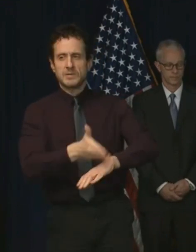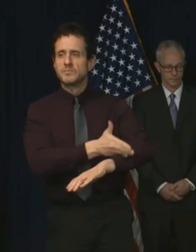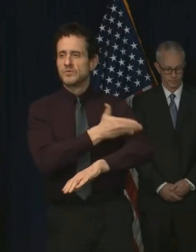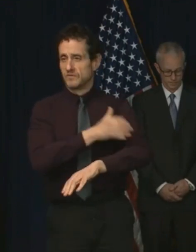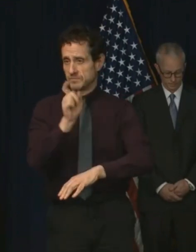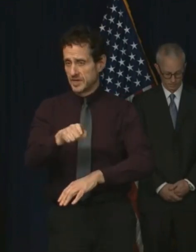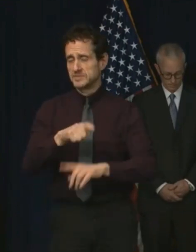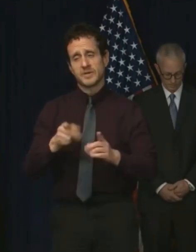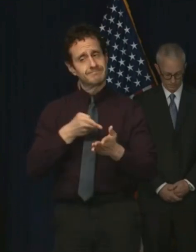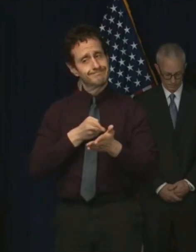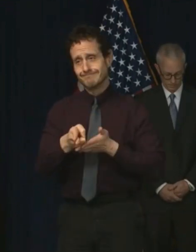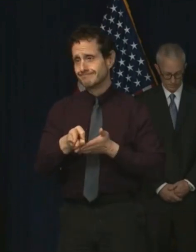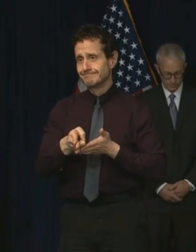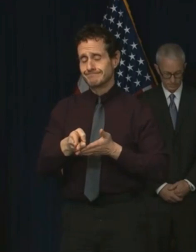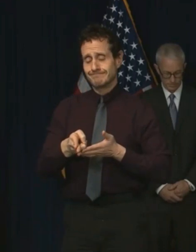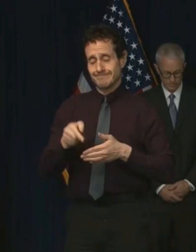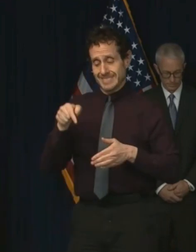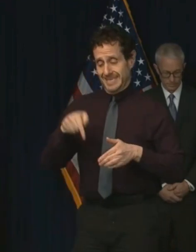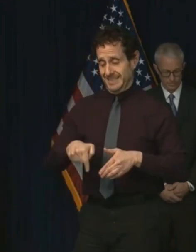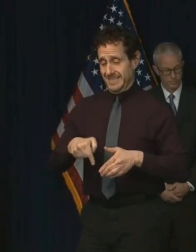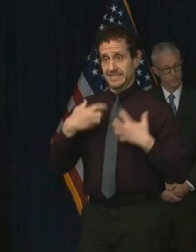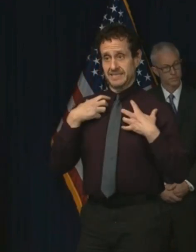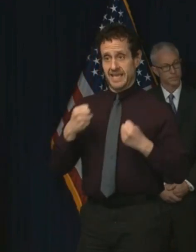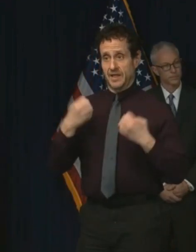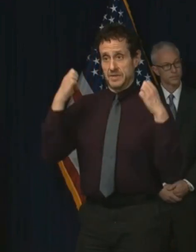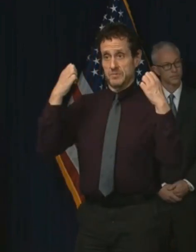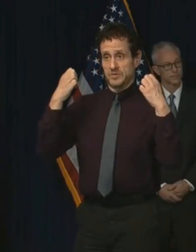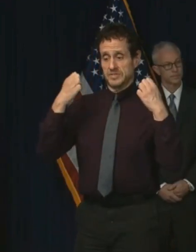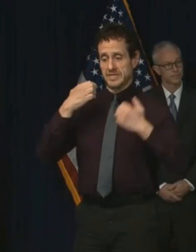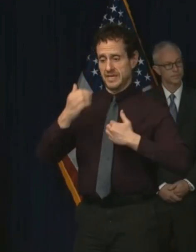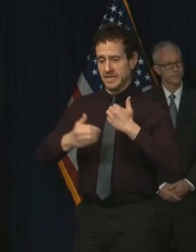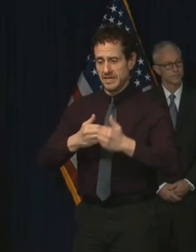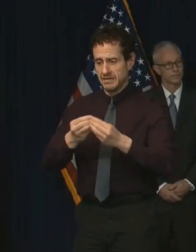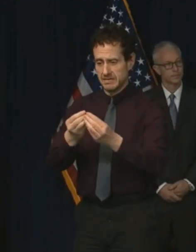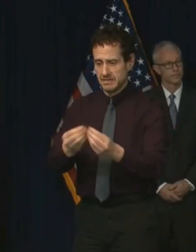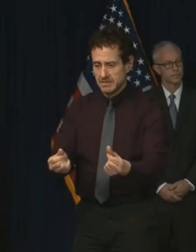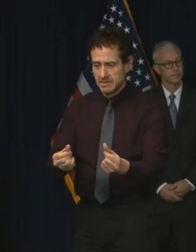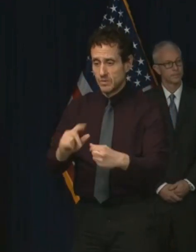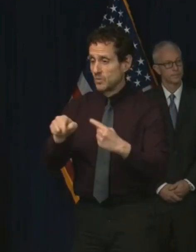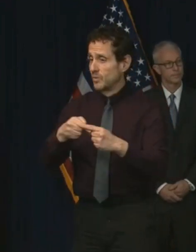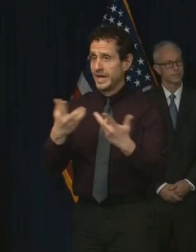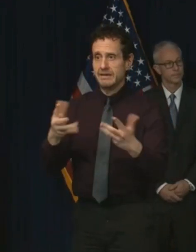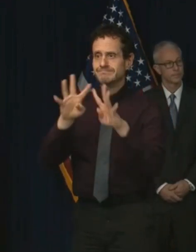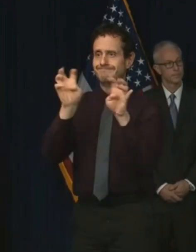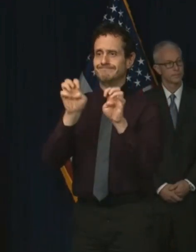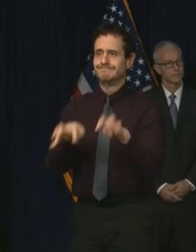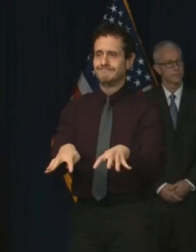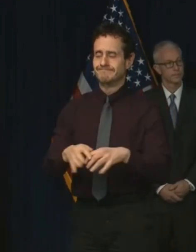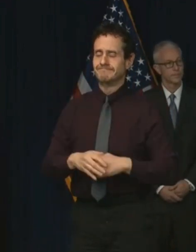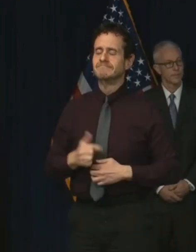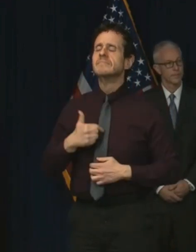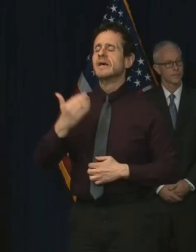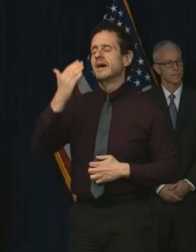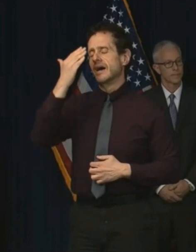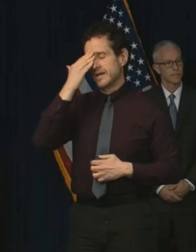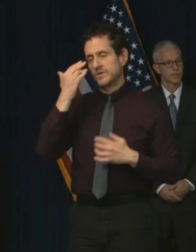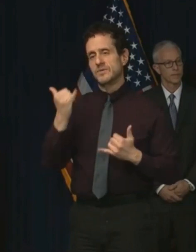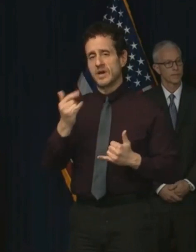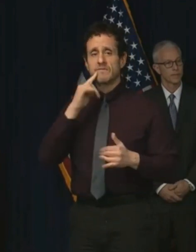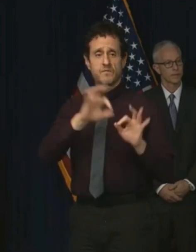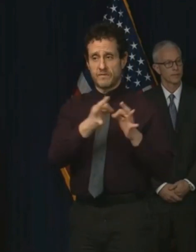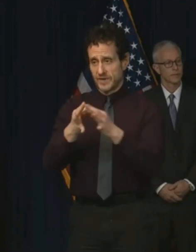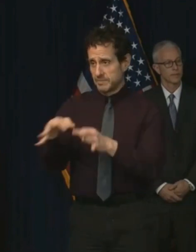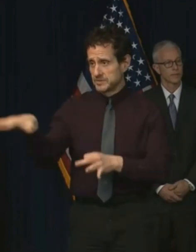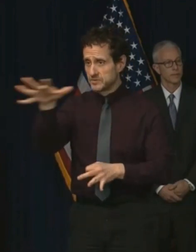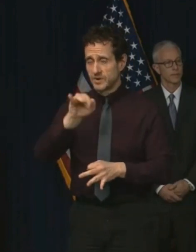know exactly when this immediate crisis will pass. And I know this continues to be an extraordinarily difficult time for families